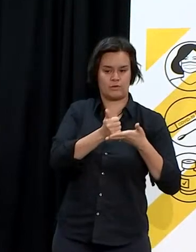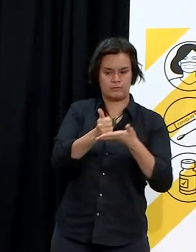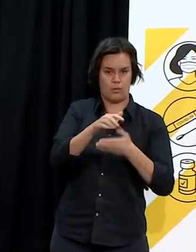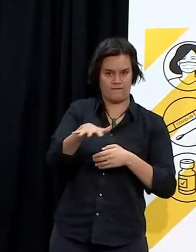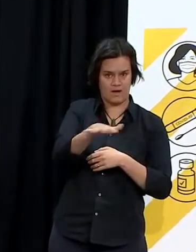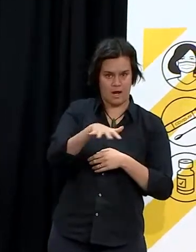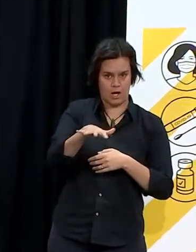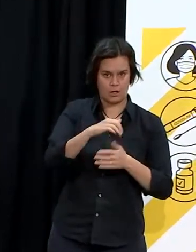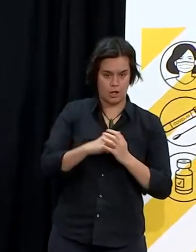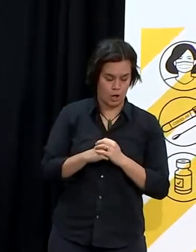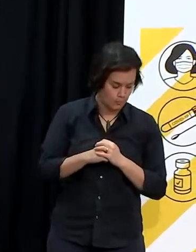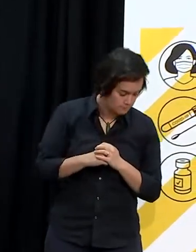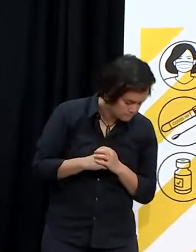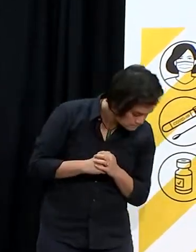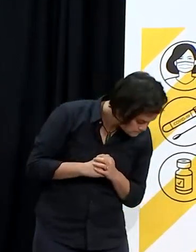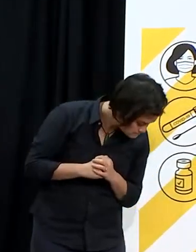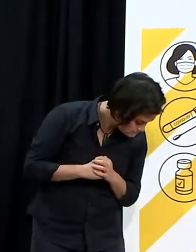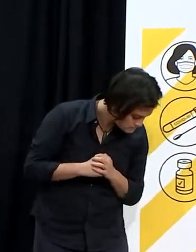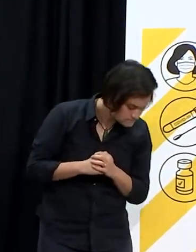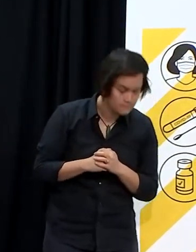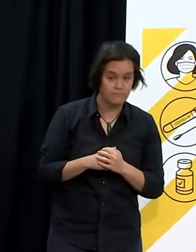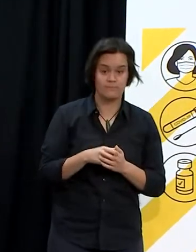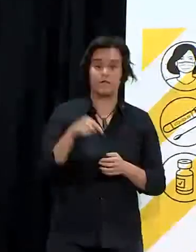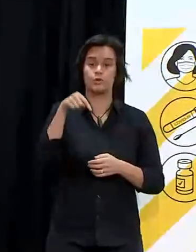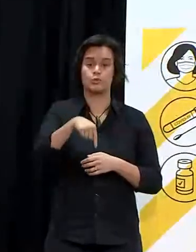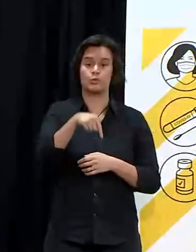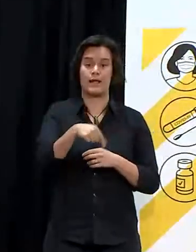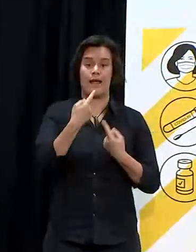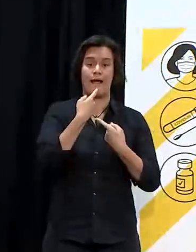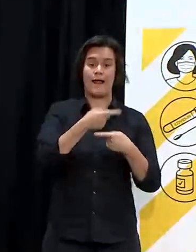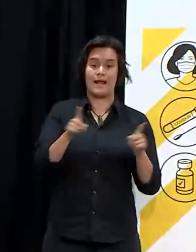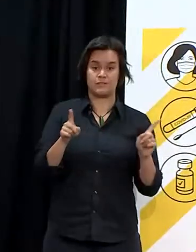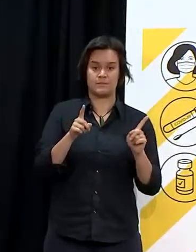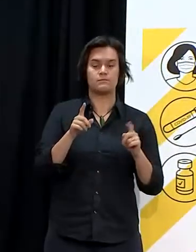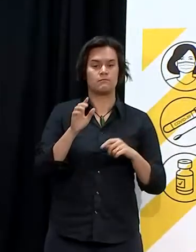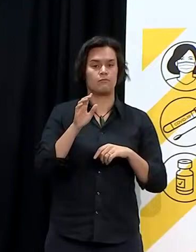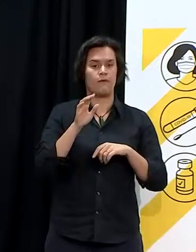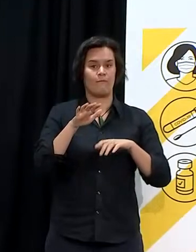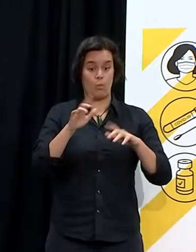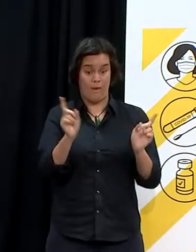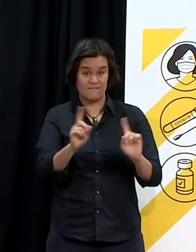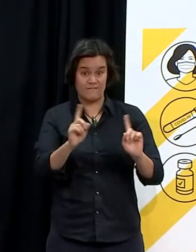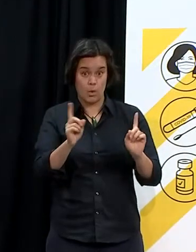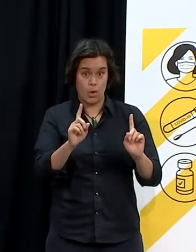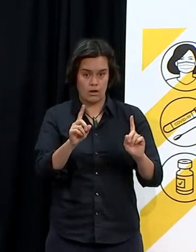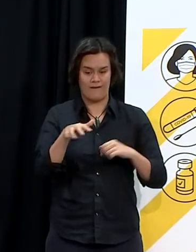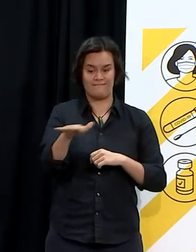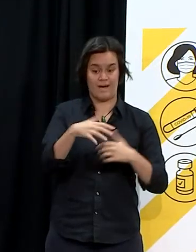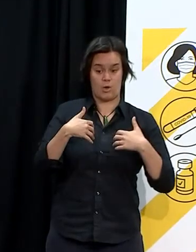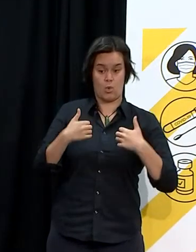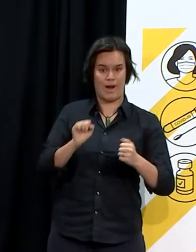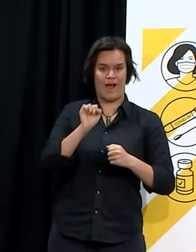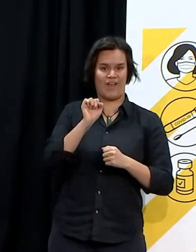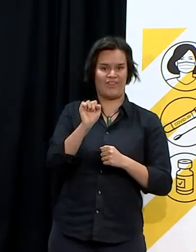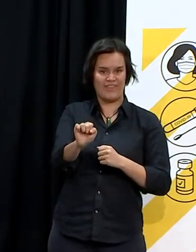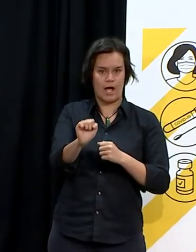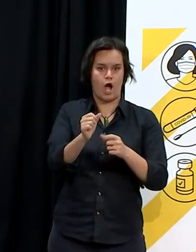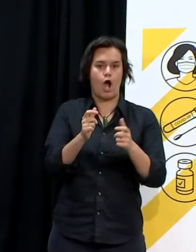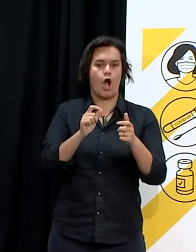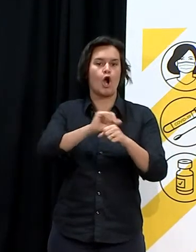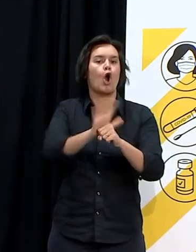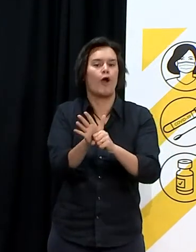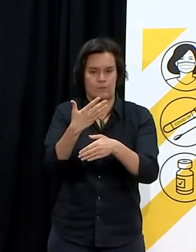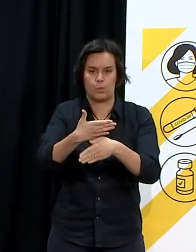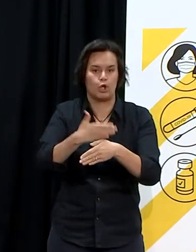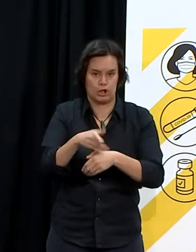why this particular announcement today is for the immediate response that whānau ora have been able to swing and